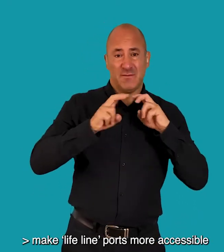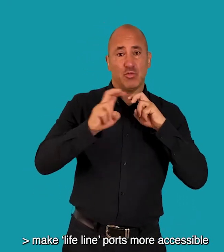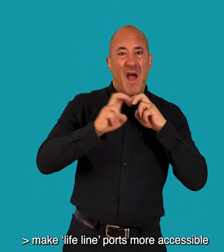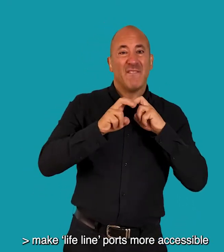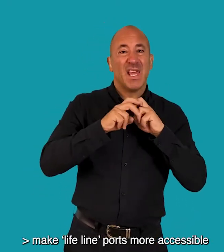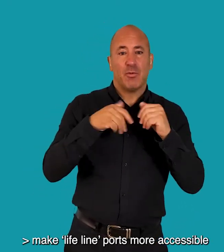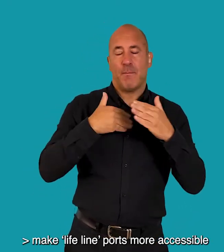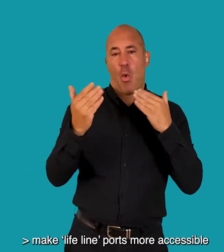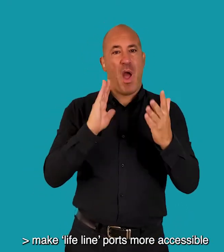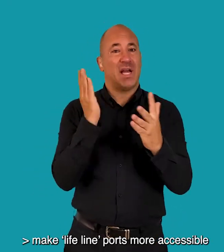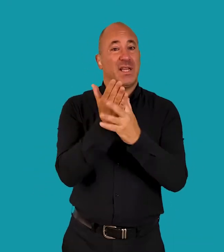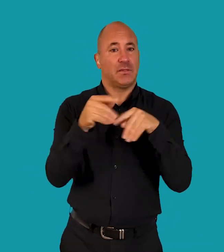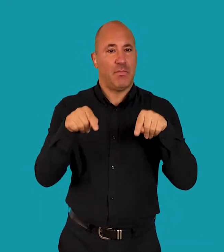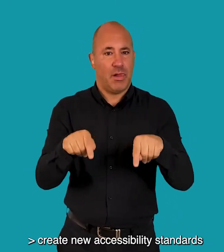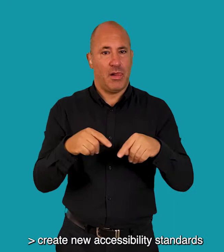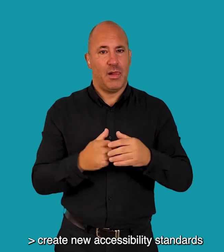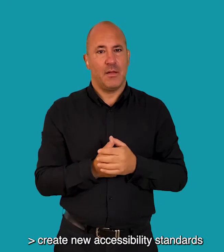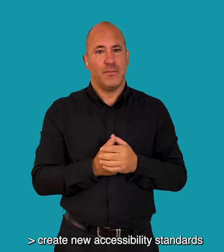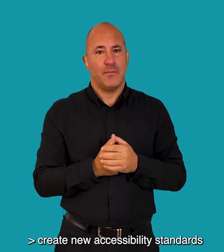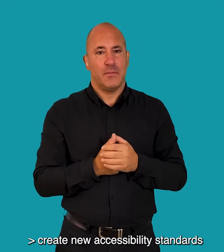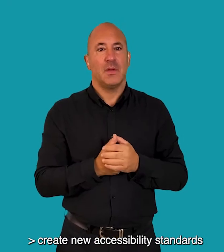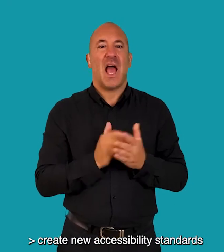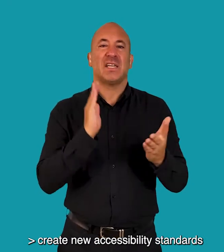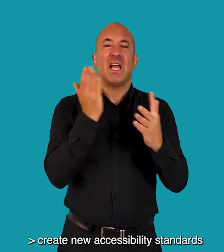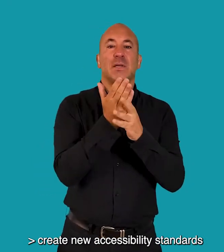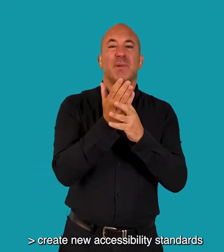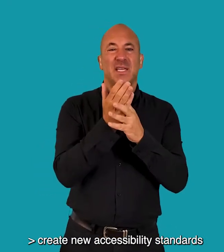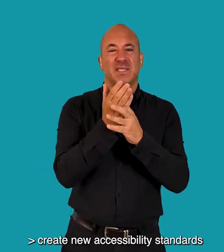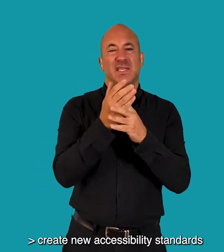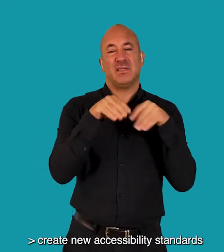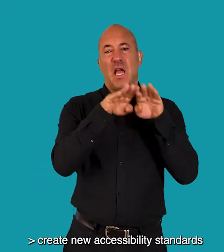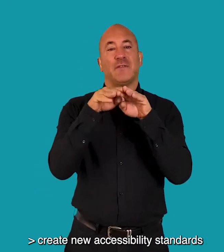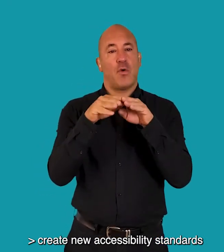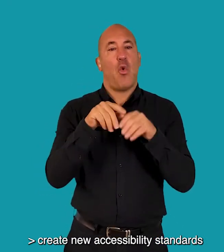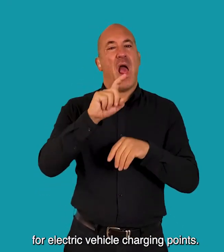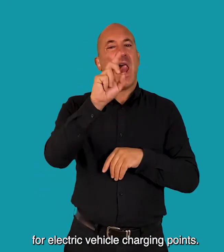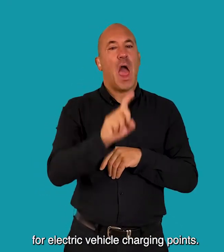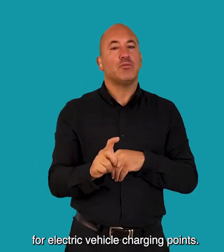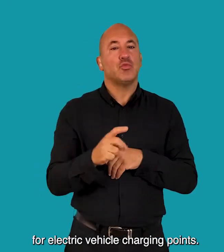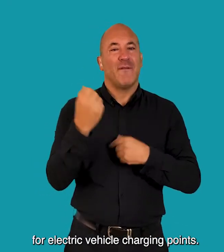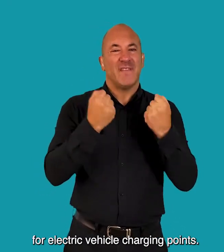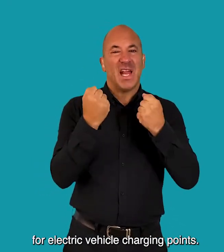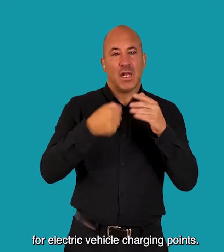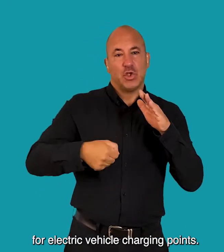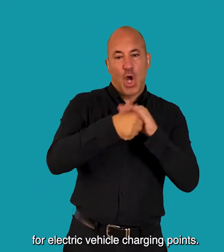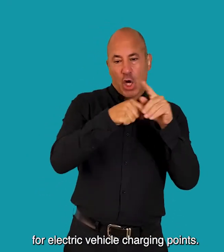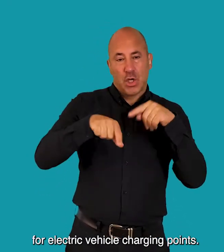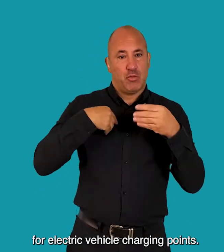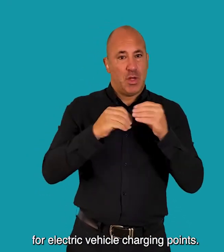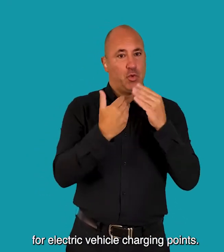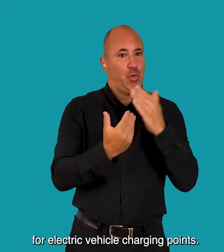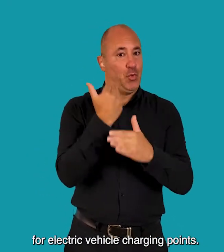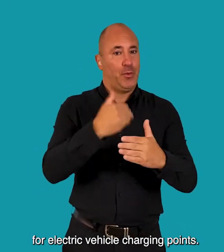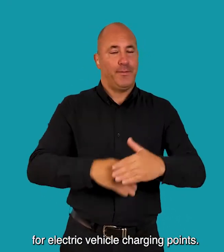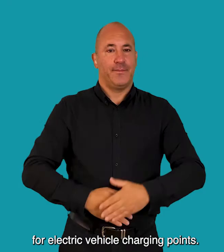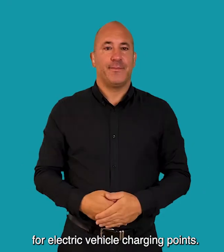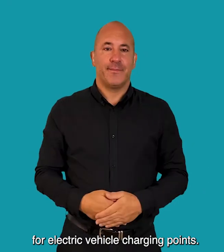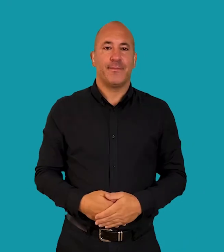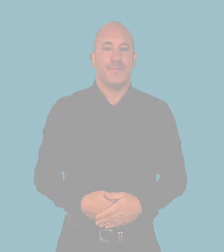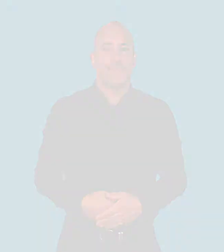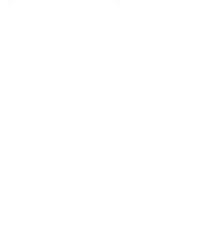ports more accessible and create new accessibility standards for electric vehicle charging points